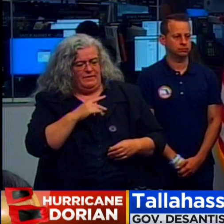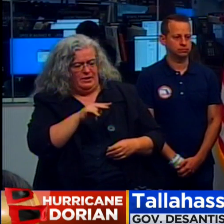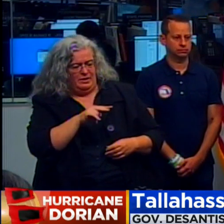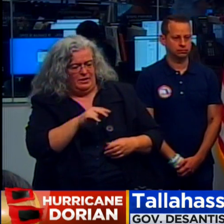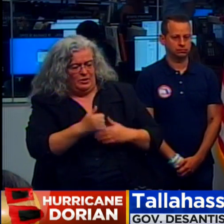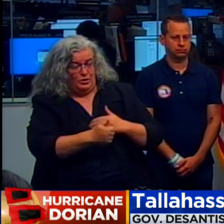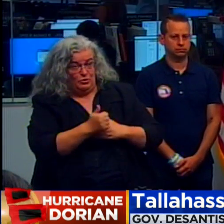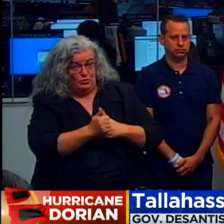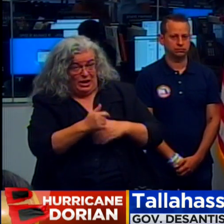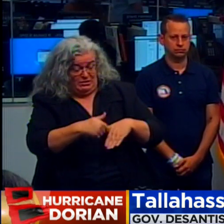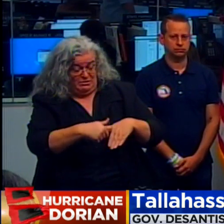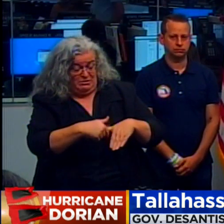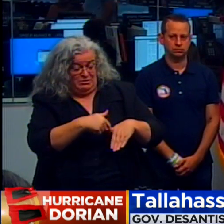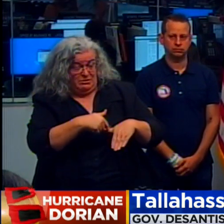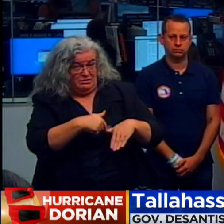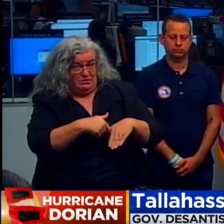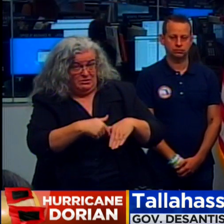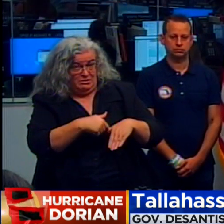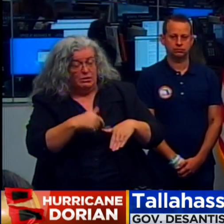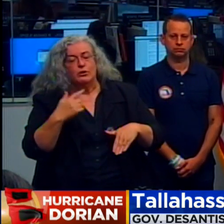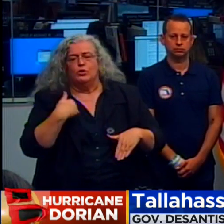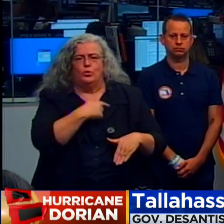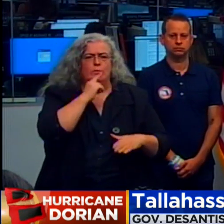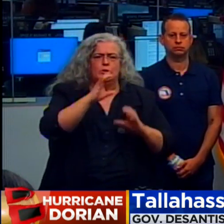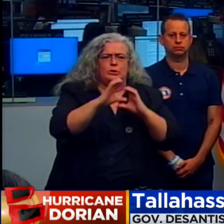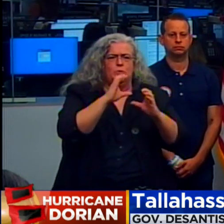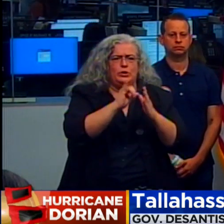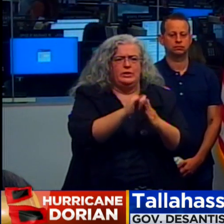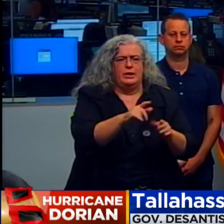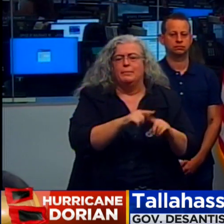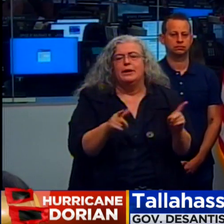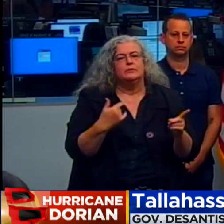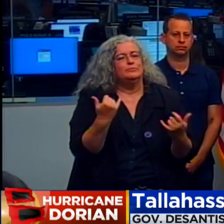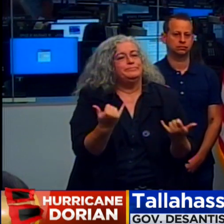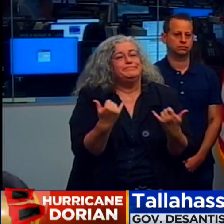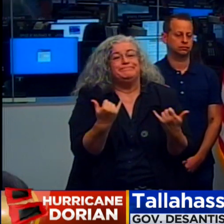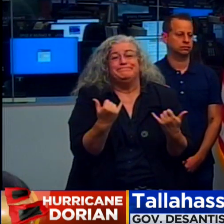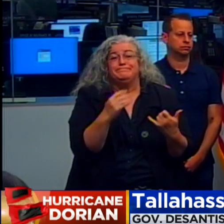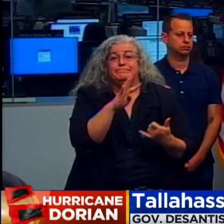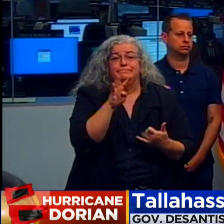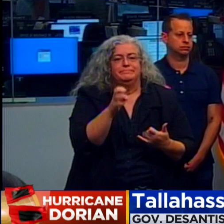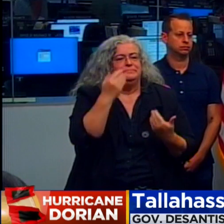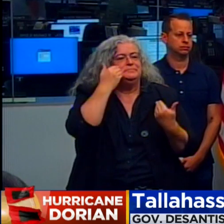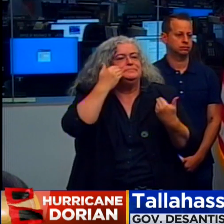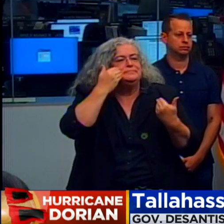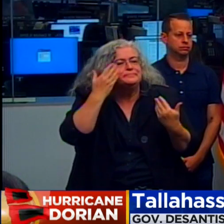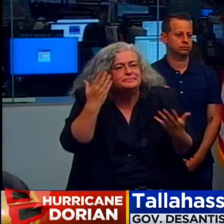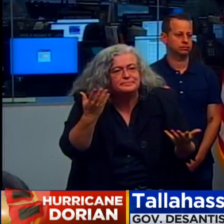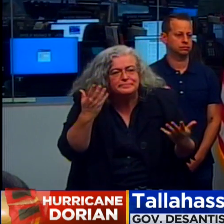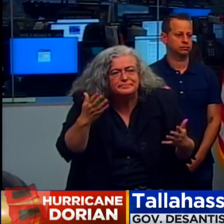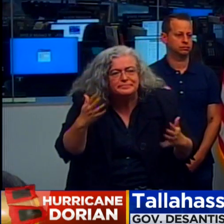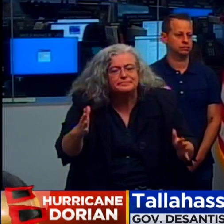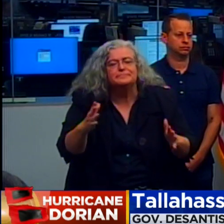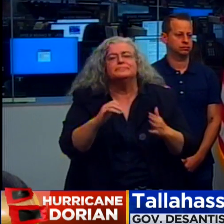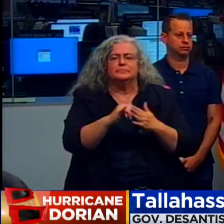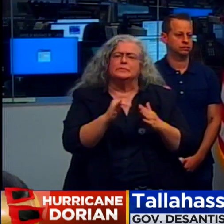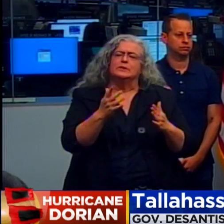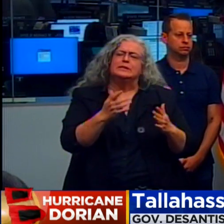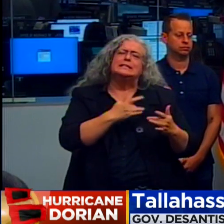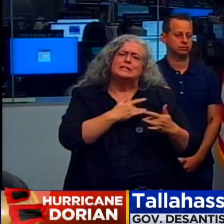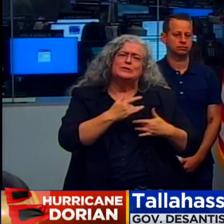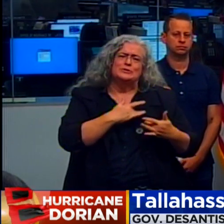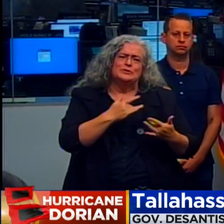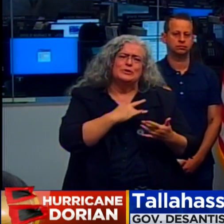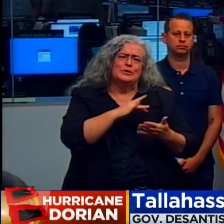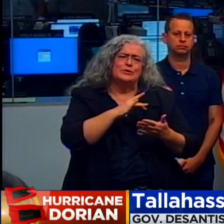certainly going to communicate that in there. But I think it's too soon to tell. But clearly, that's, you know, that's a concern for